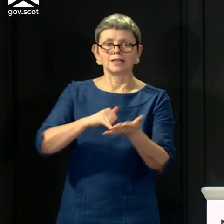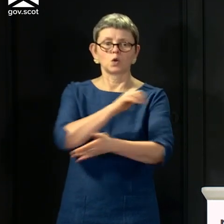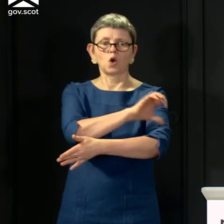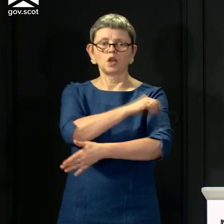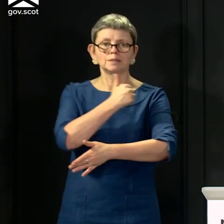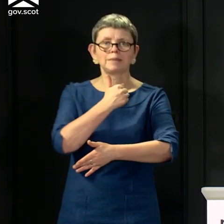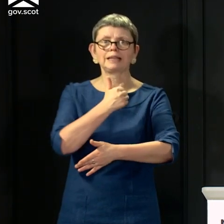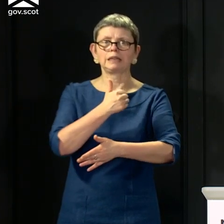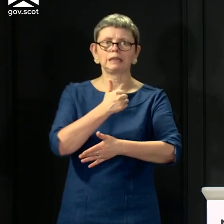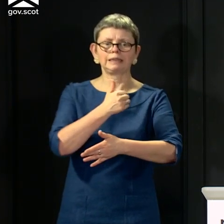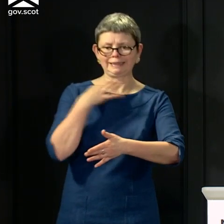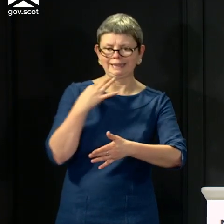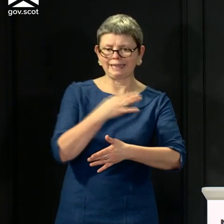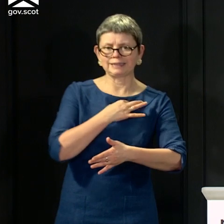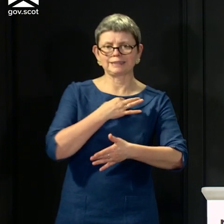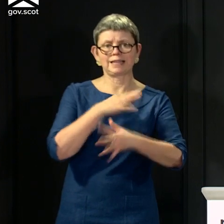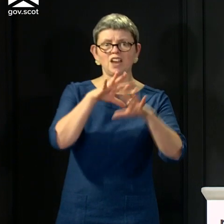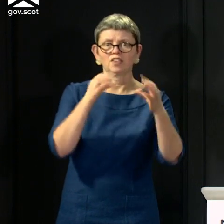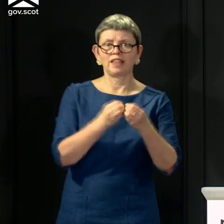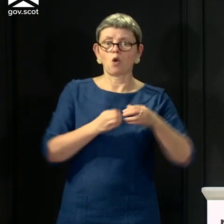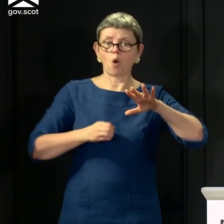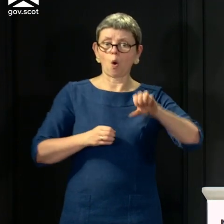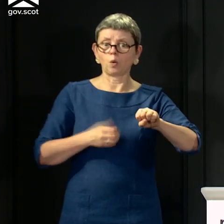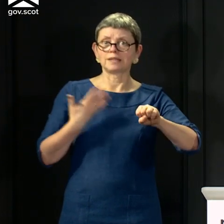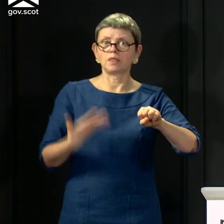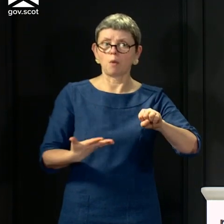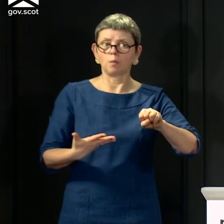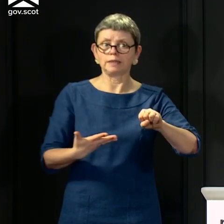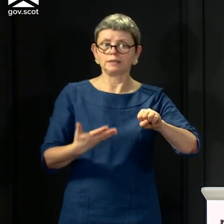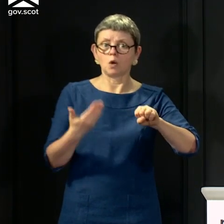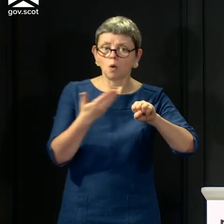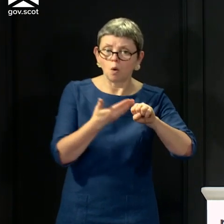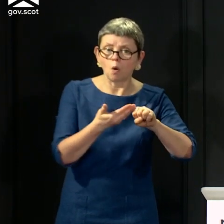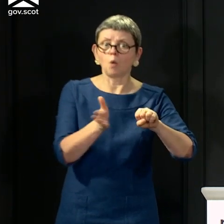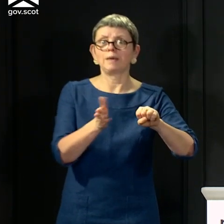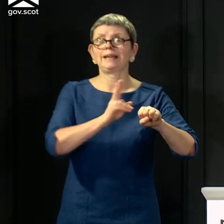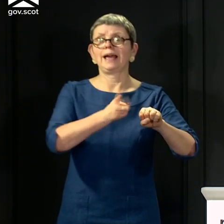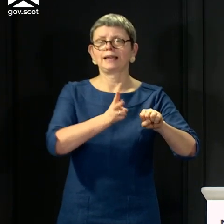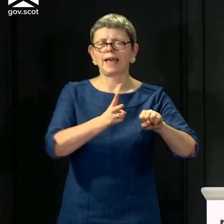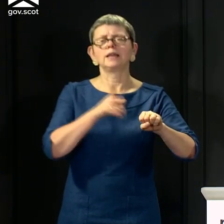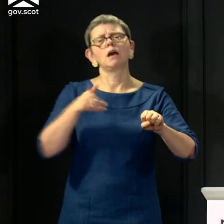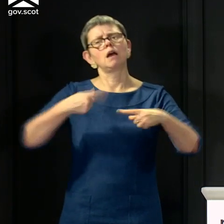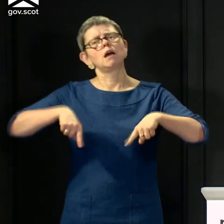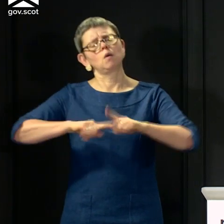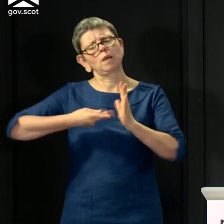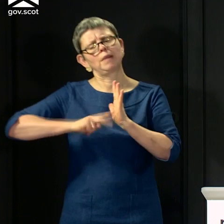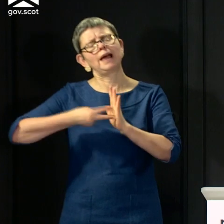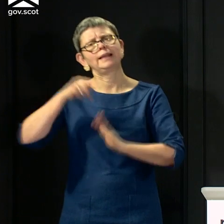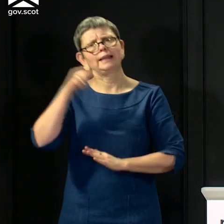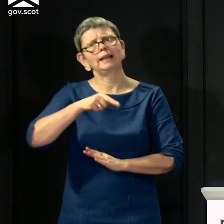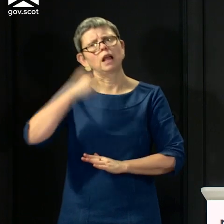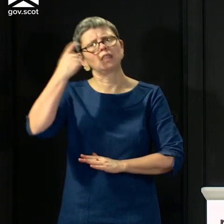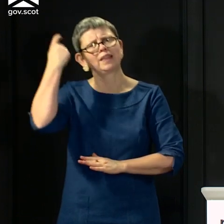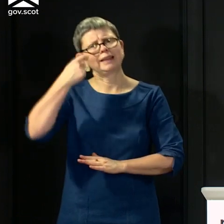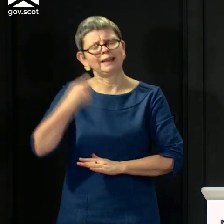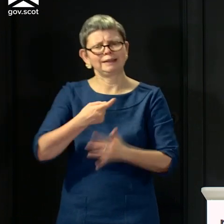have been postponed back into operation is a key part of that thinking. So that work is underway right now. There's a number of different factors that we have to take